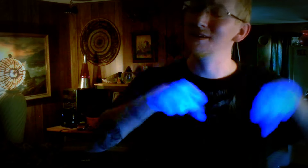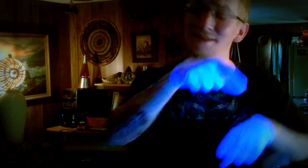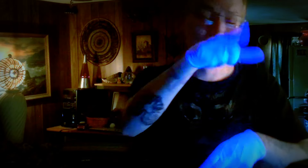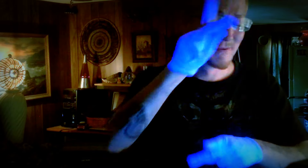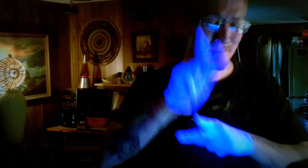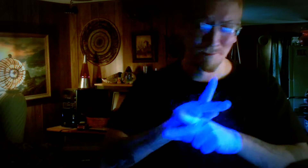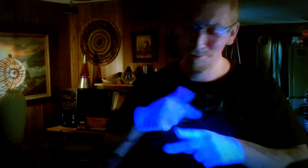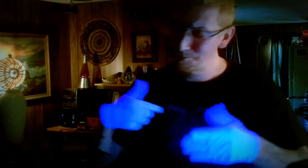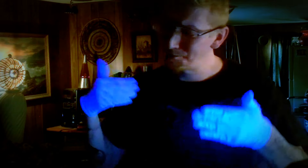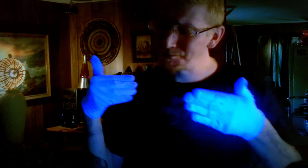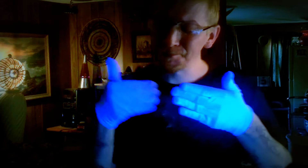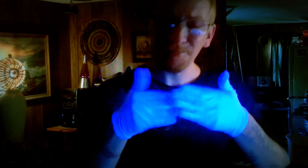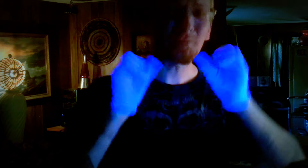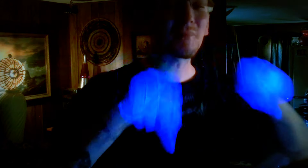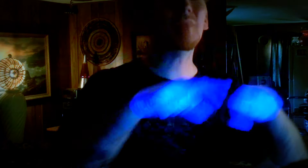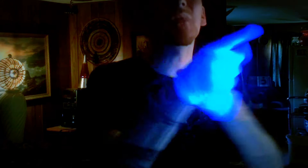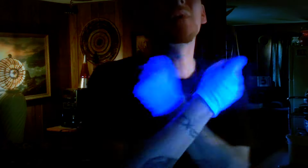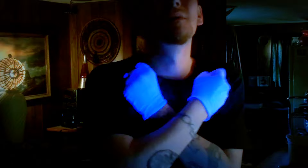close, can you love me?